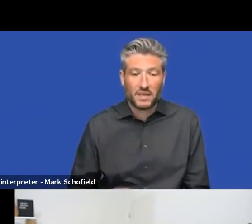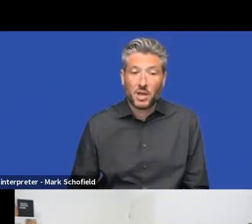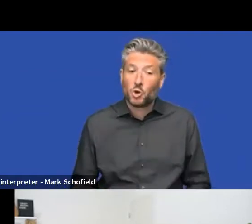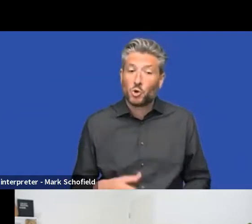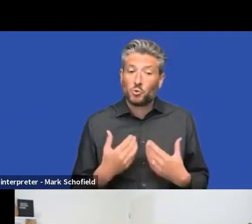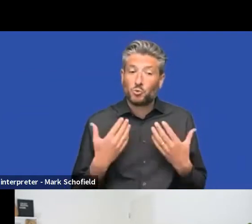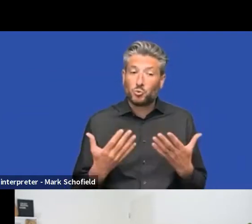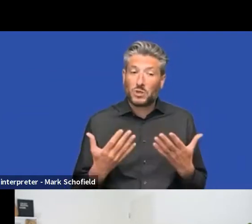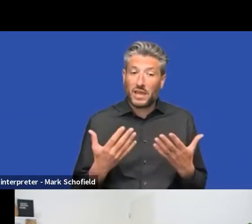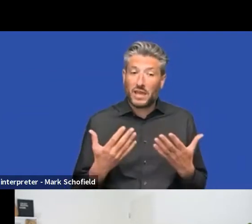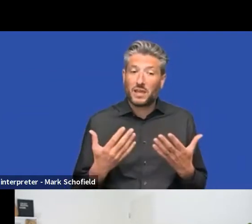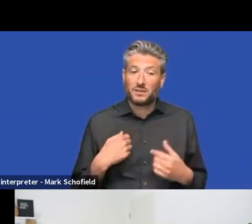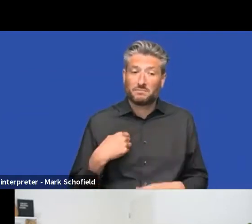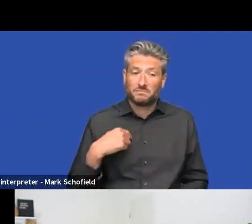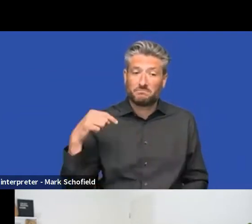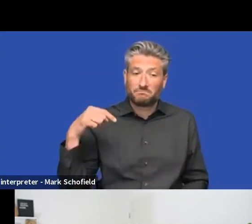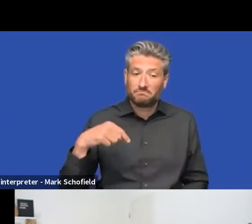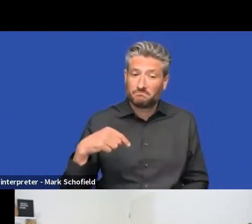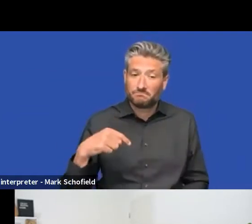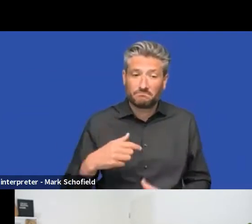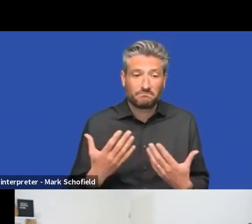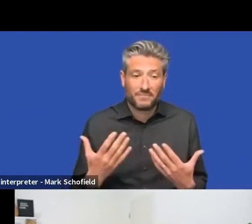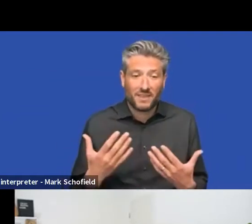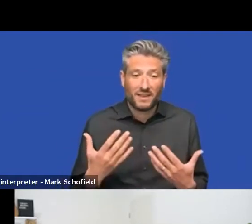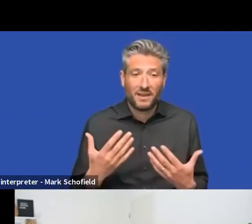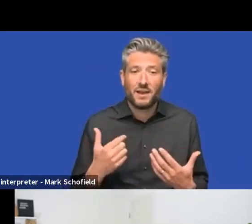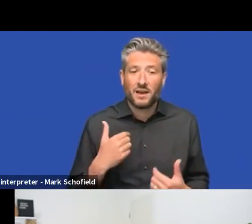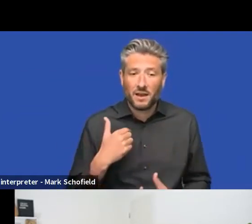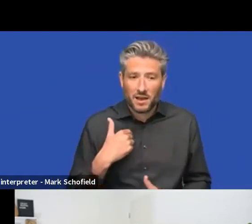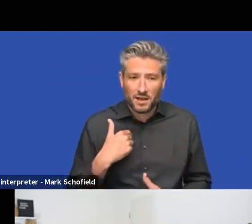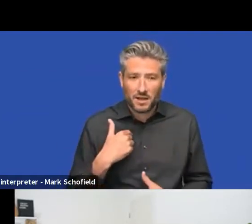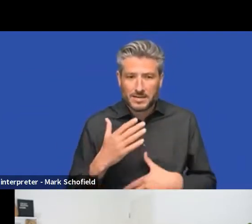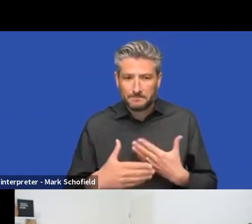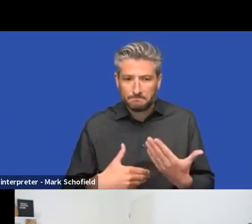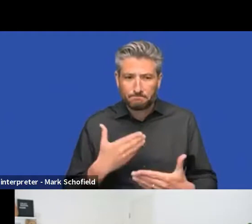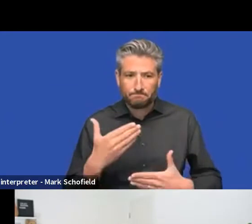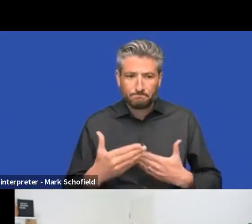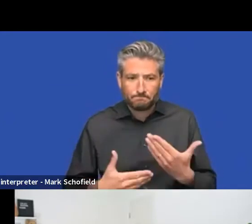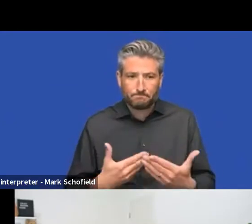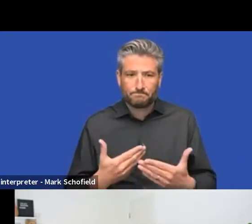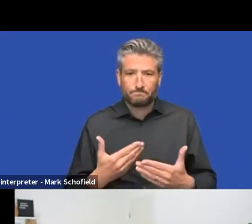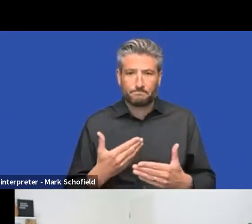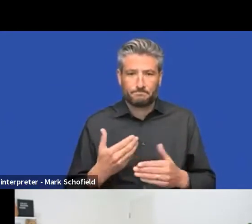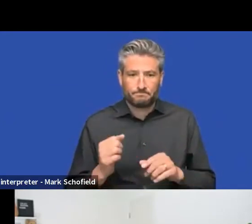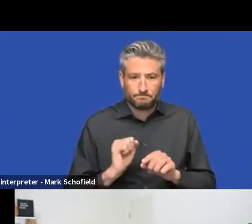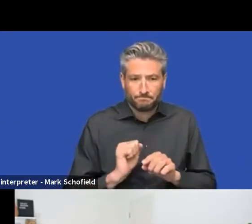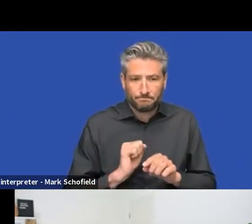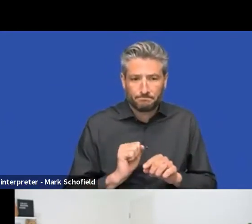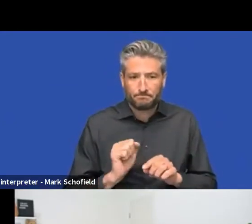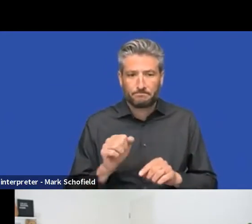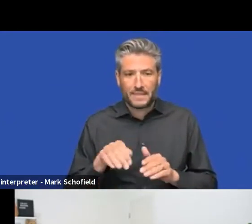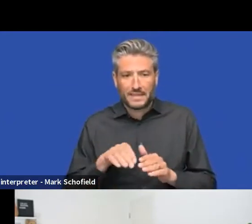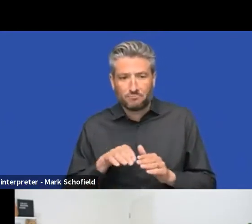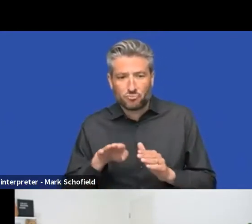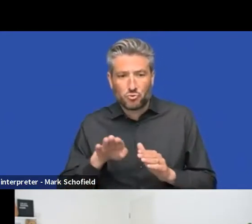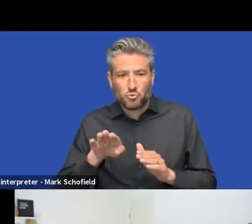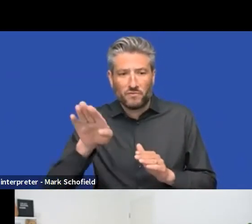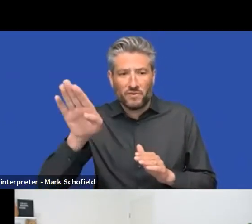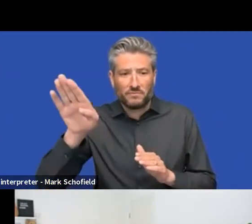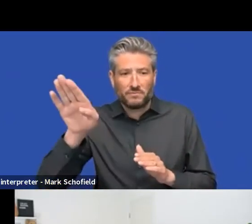make sure that we continue to improve for our content editors and keep a